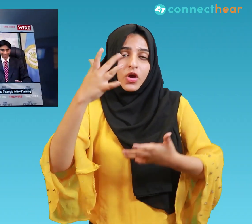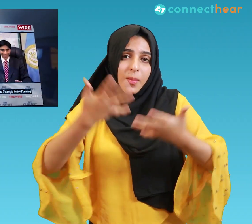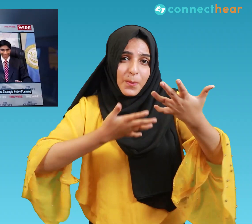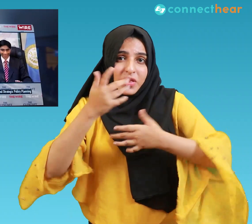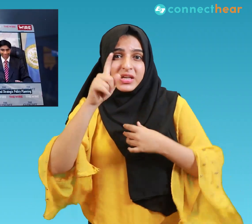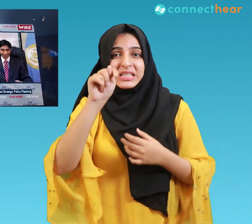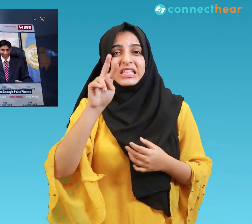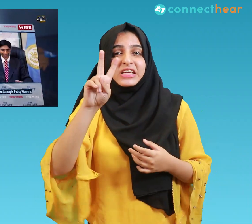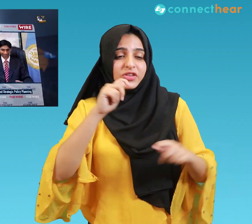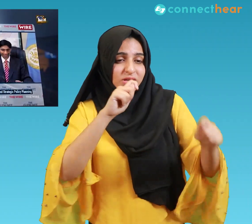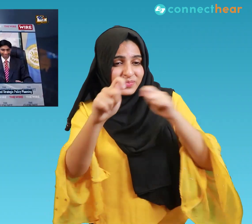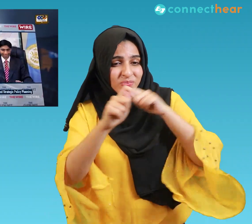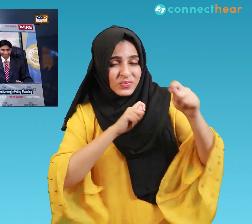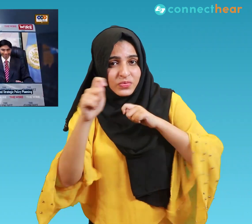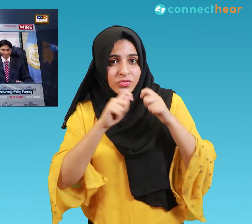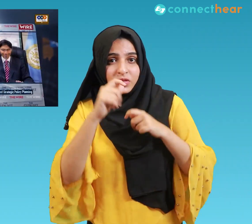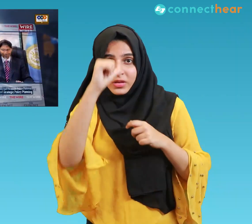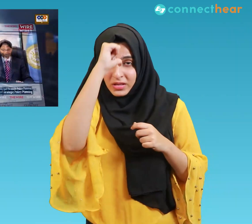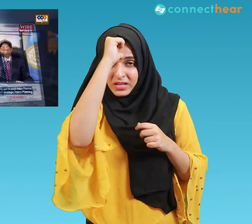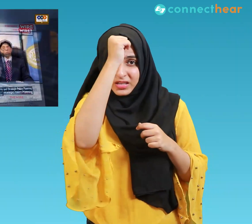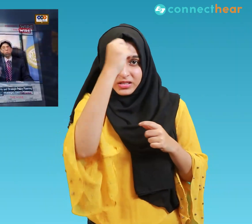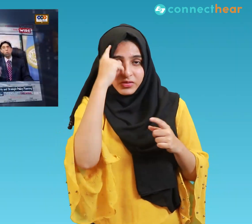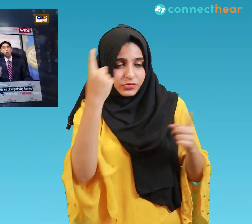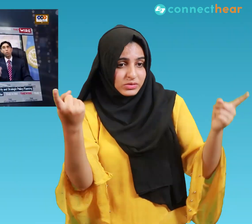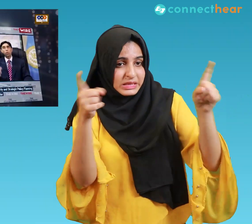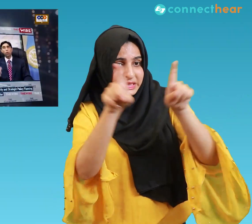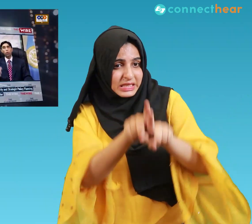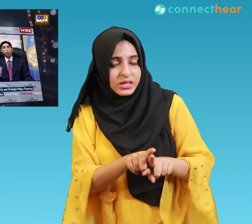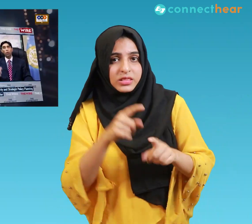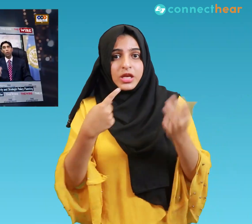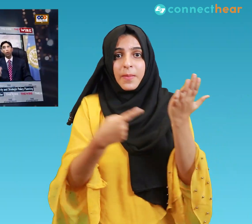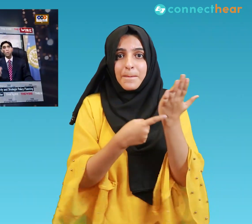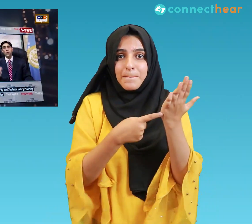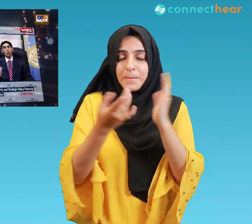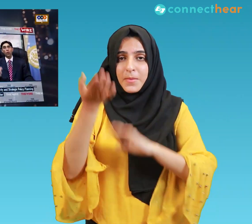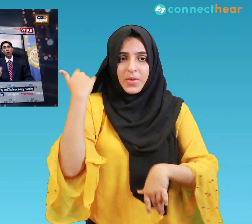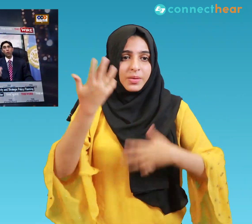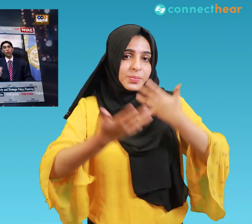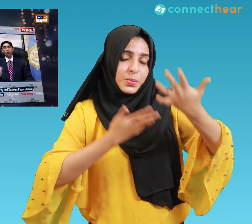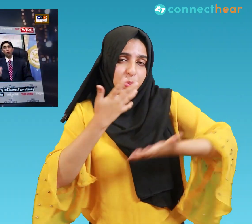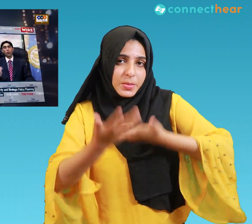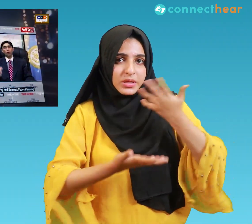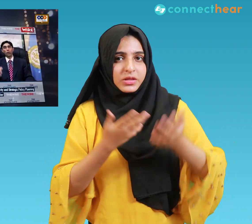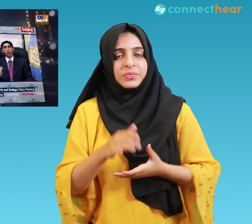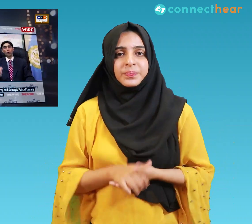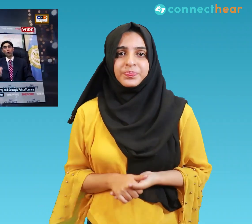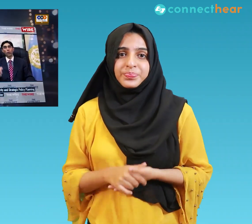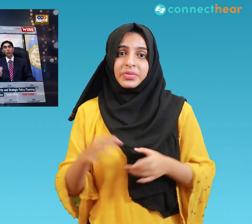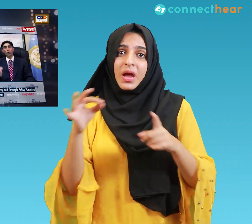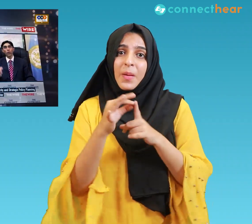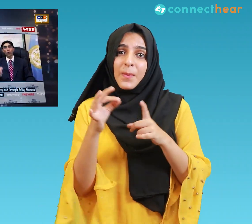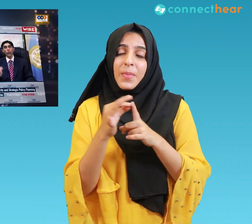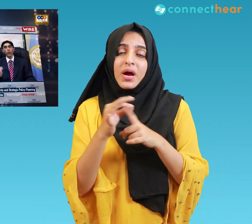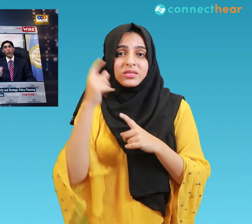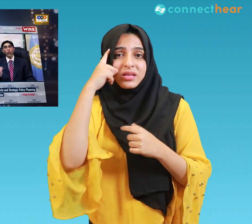interview with the Indian news portal on Tuesday. However Pakistan would like to assess India's intent